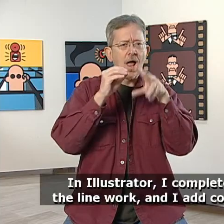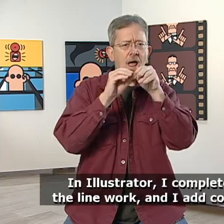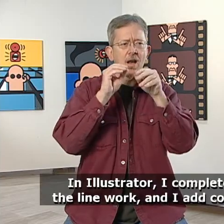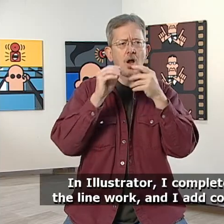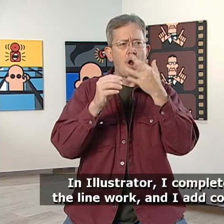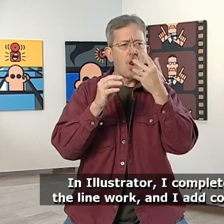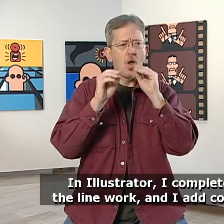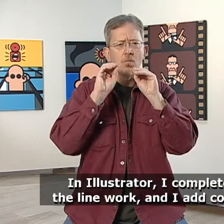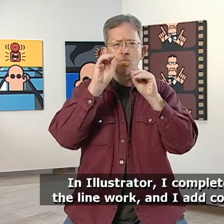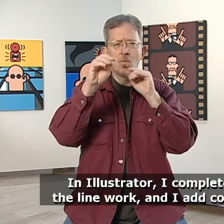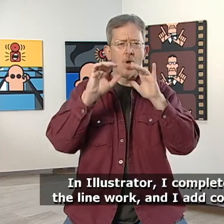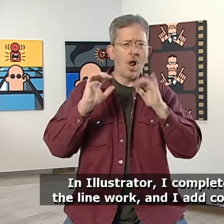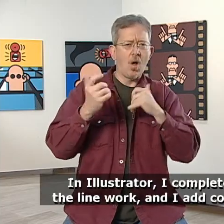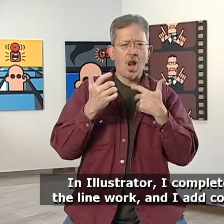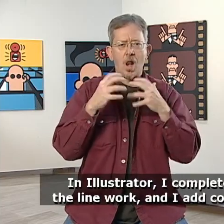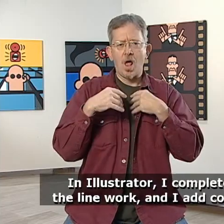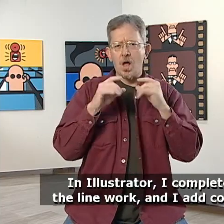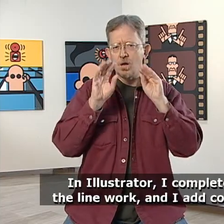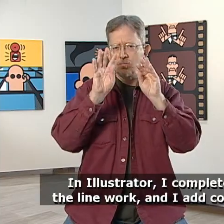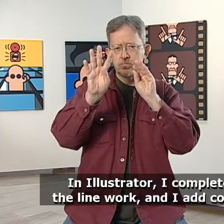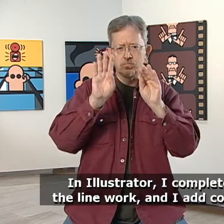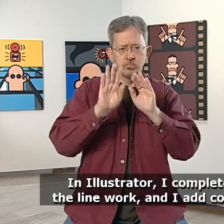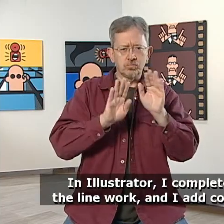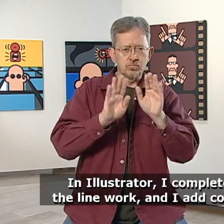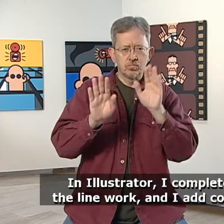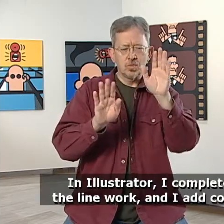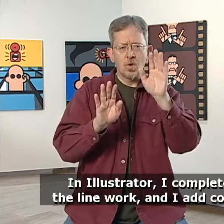In Illustrator, complete the line work, and I add color.